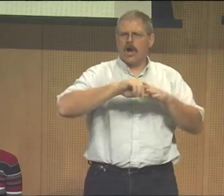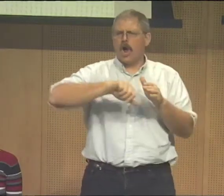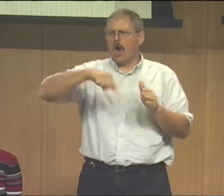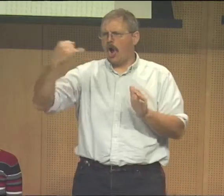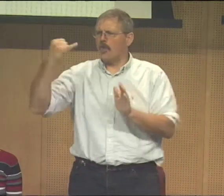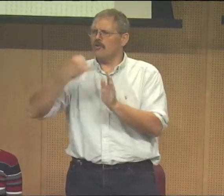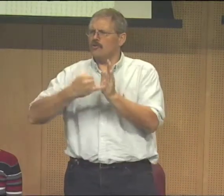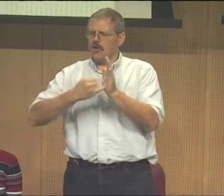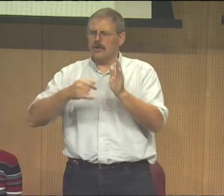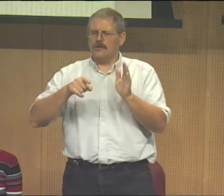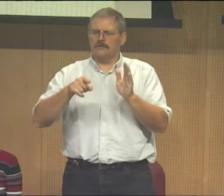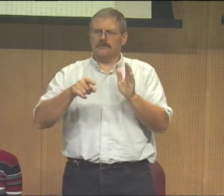or at last, or finally.